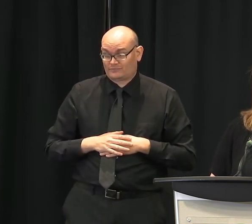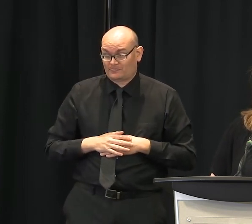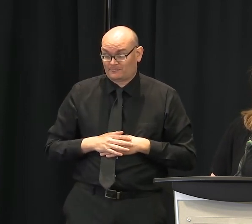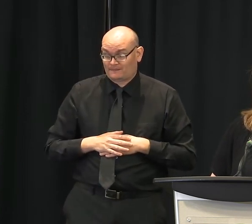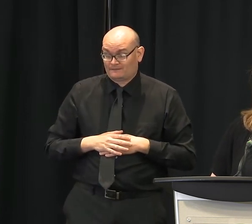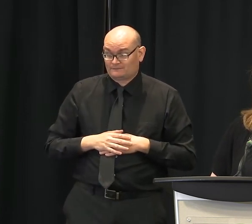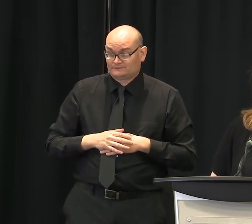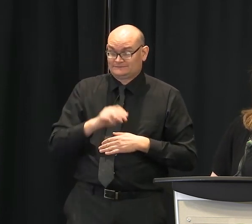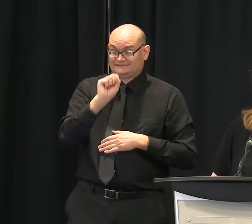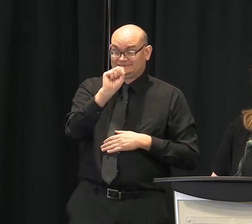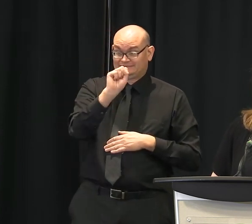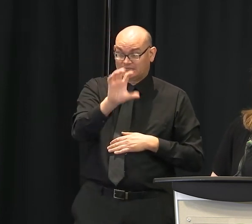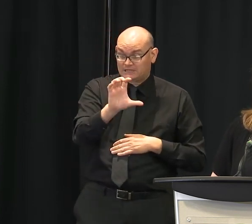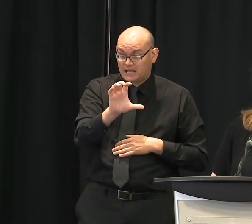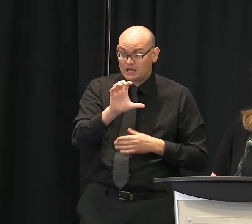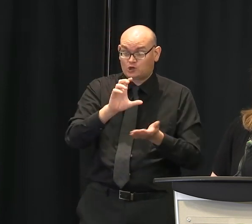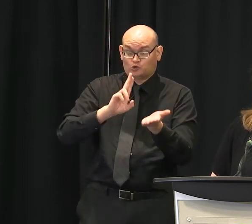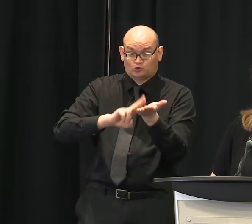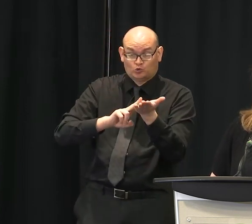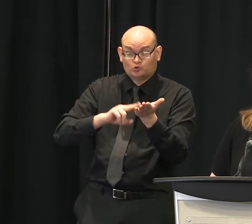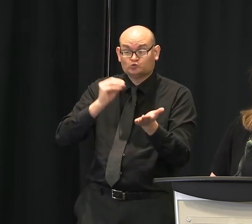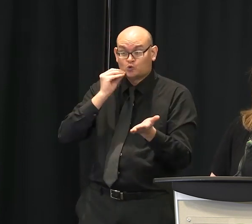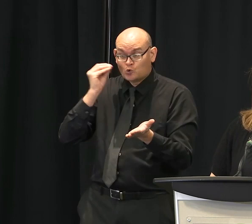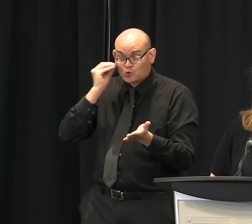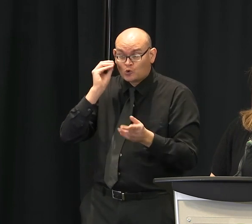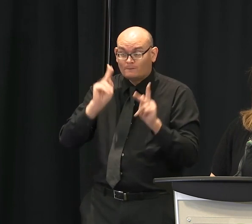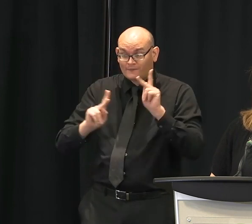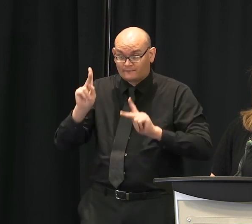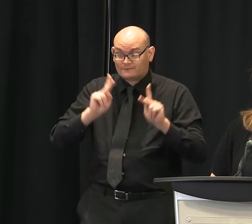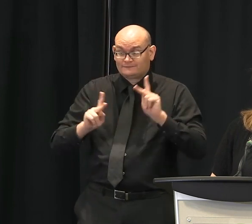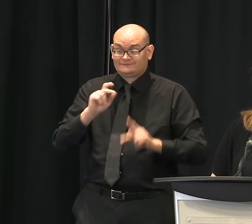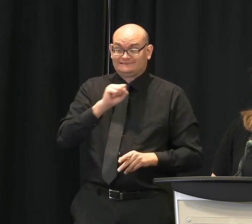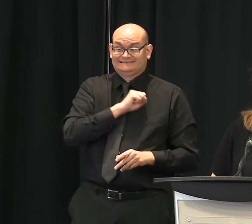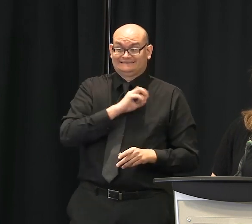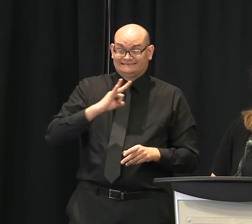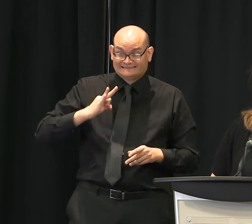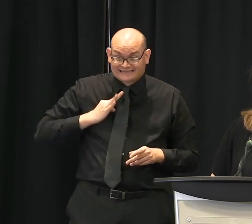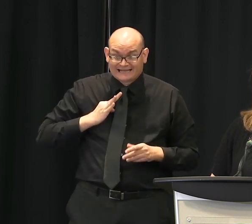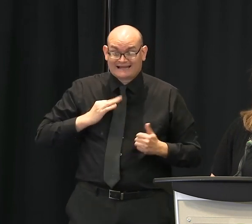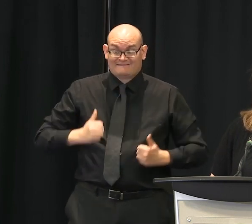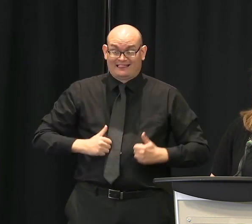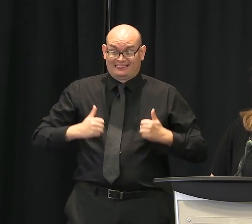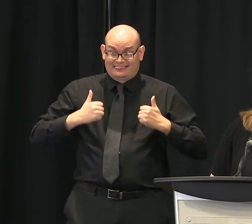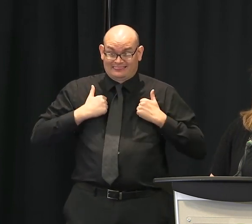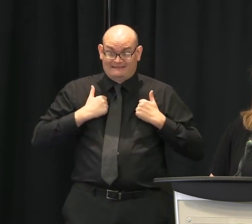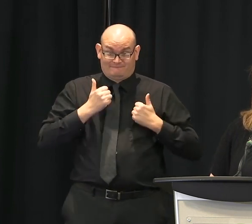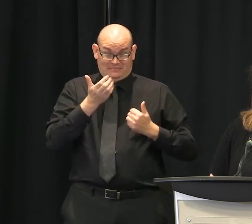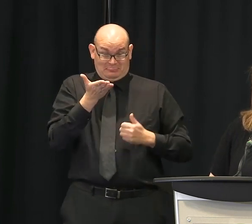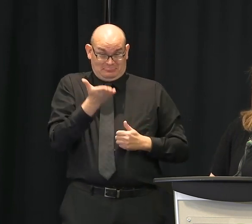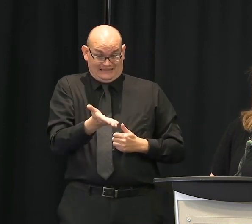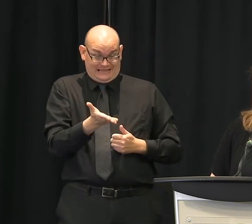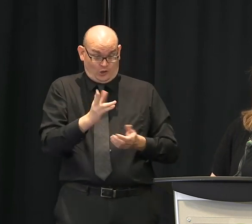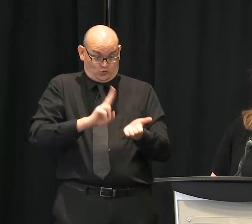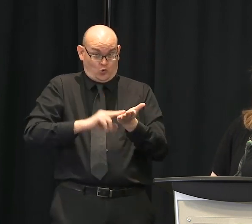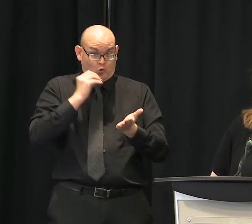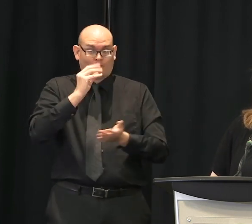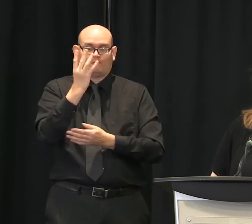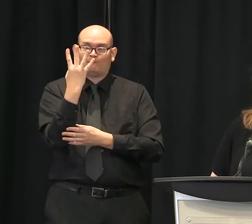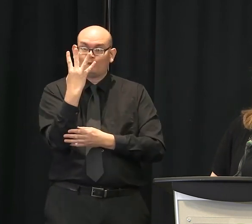staff in the state. We'll also be increasing testing in other congregate facilities, such as prisons, jails, or group homes.